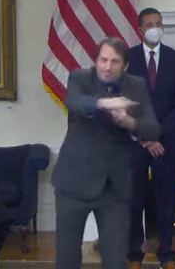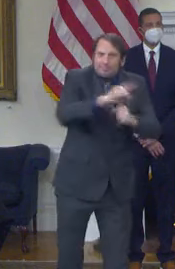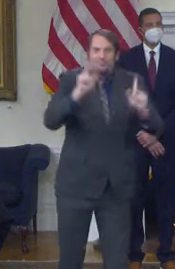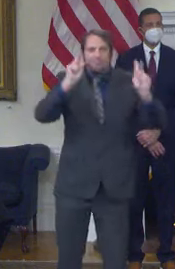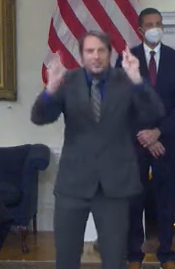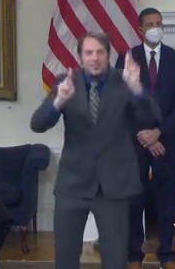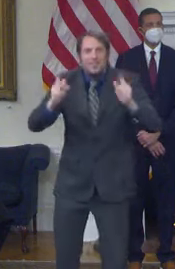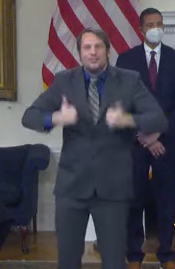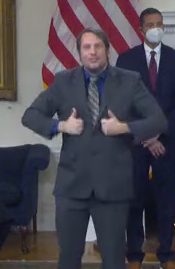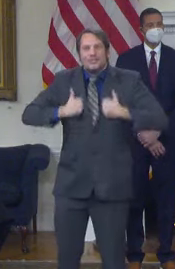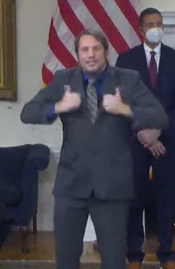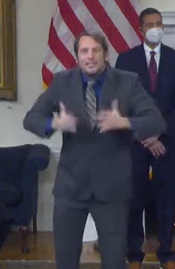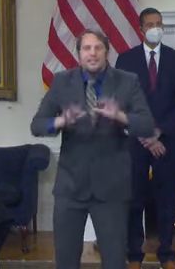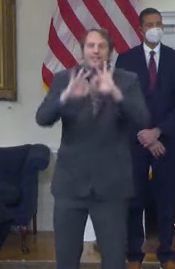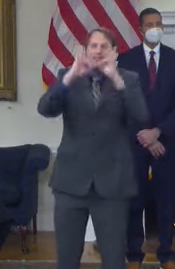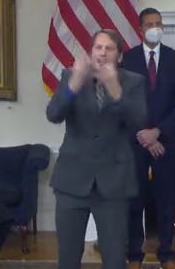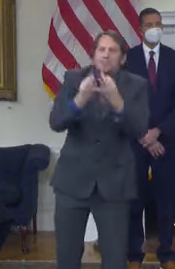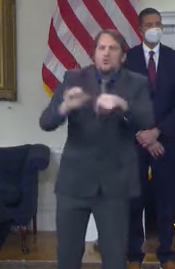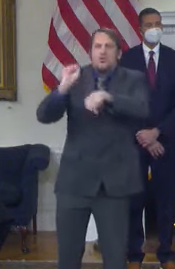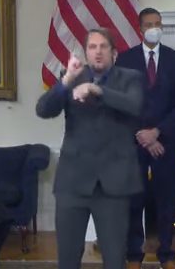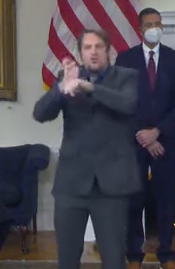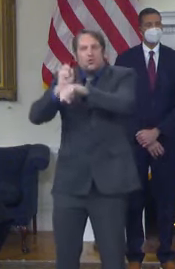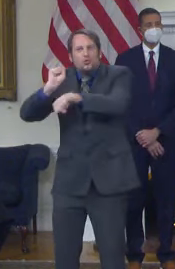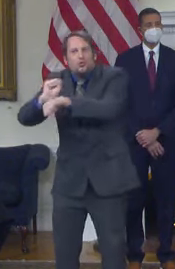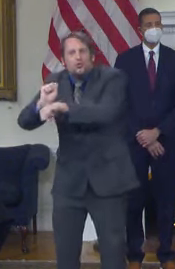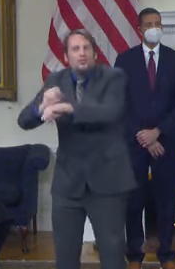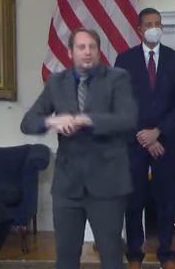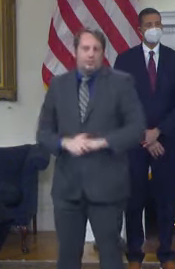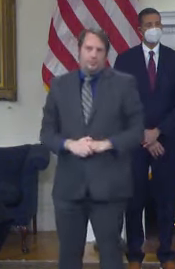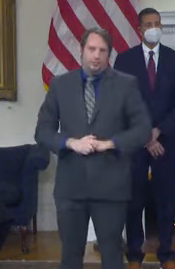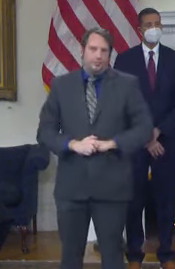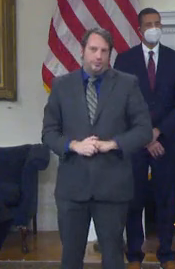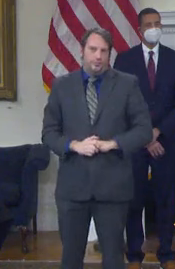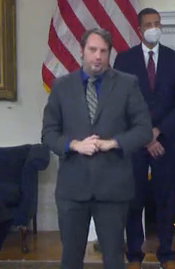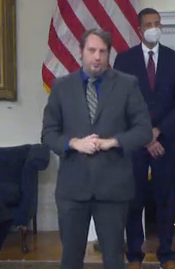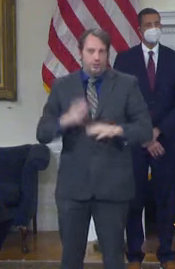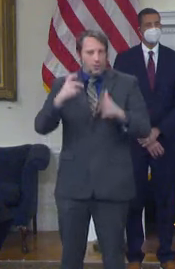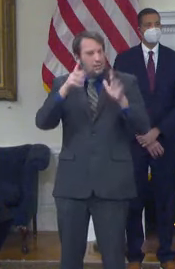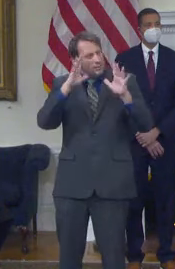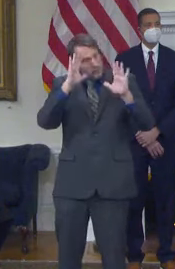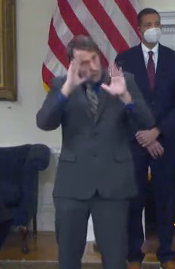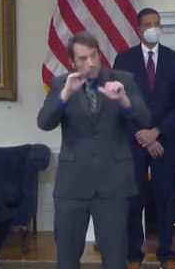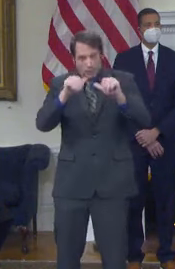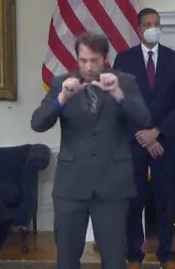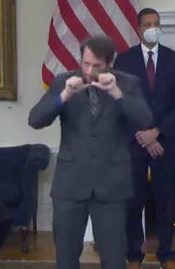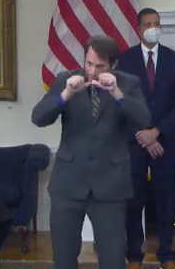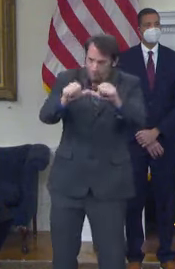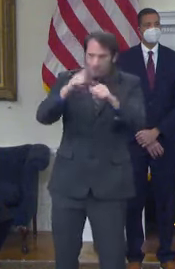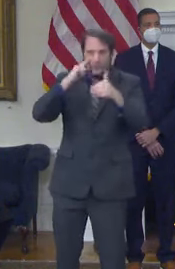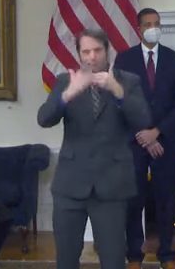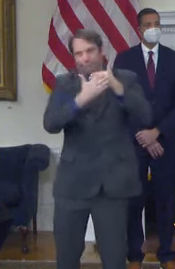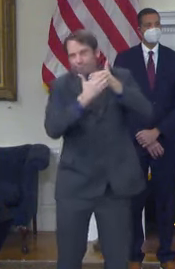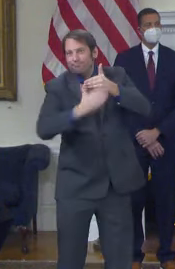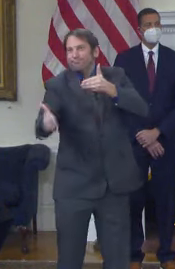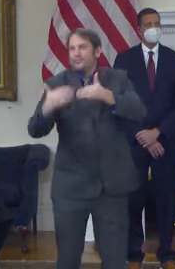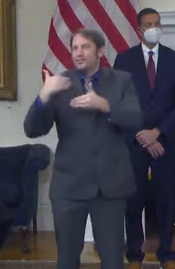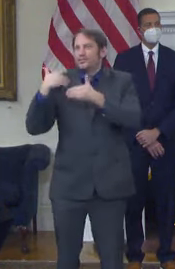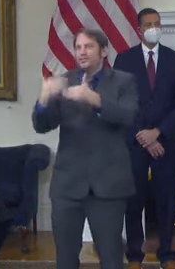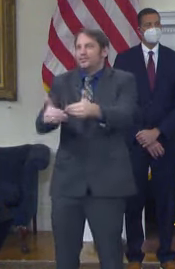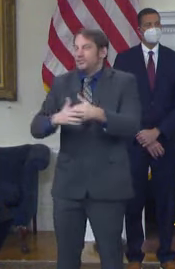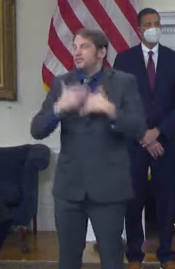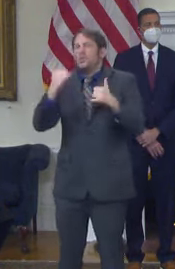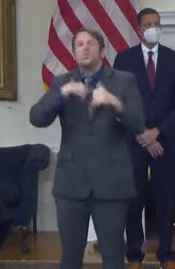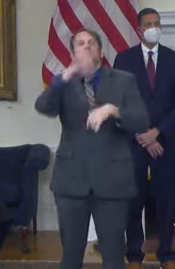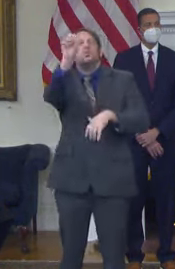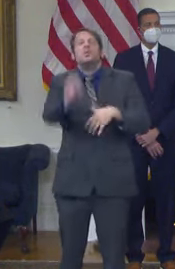announced a five-point framework for how the state of Maryland would utilize the surplus, which includes bolstering